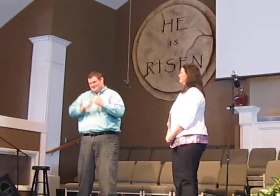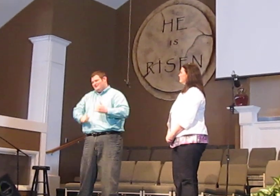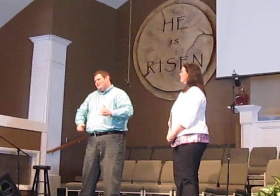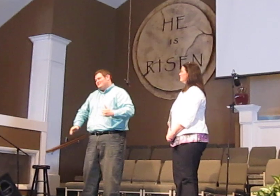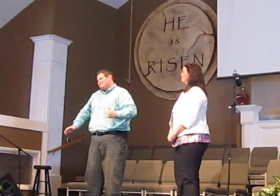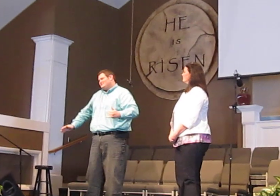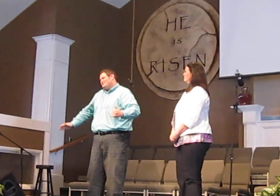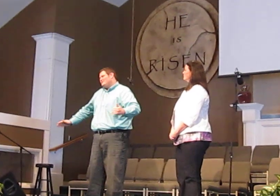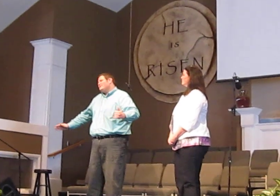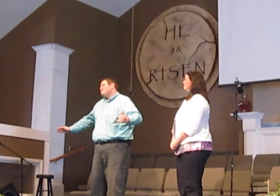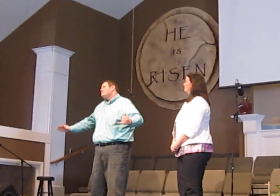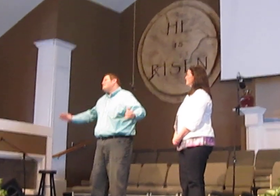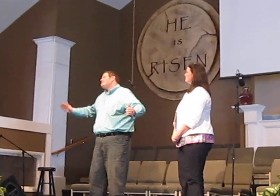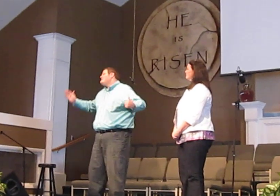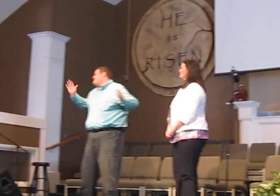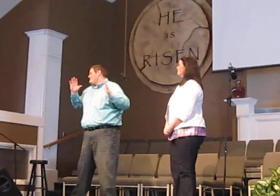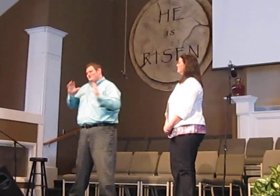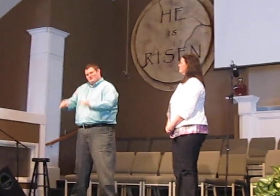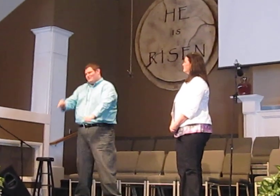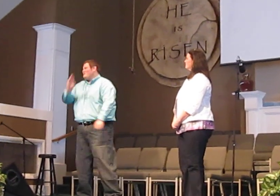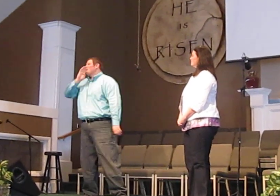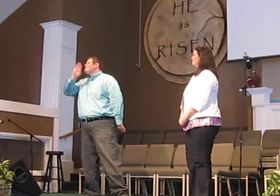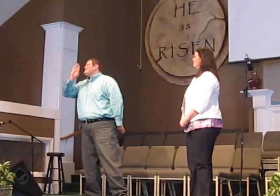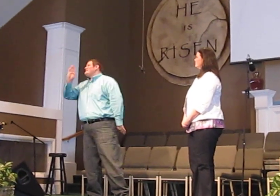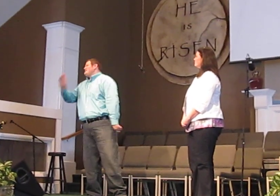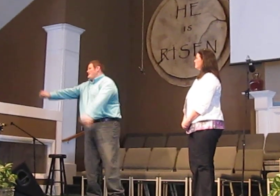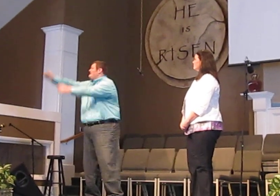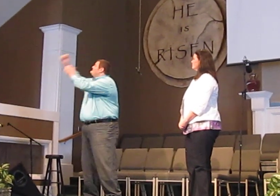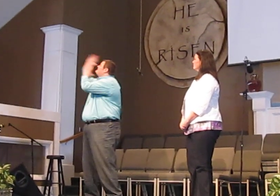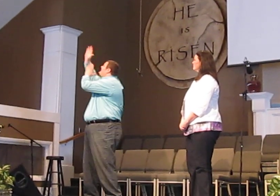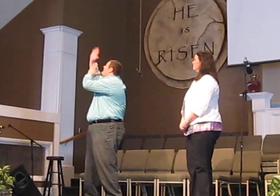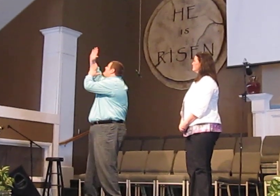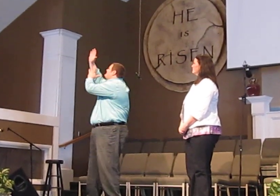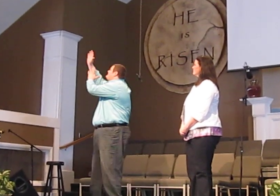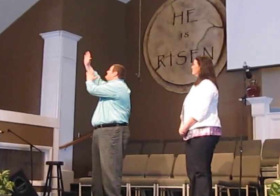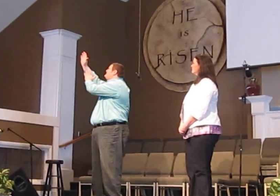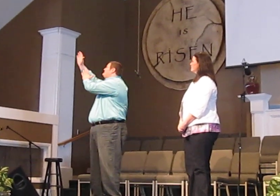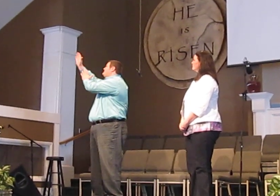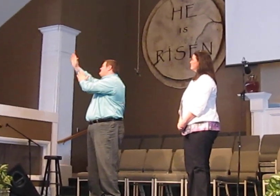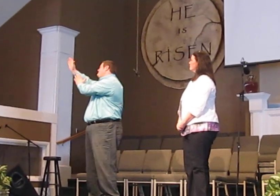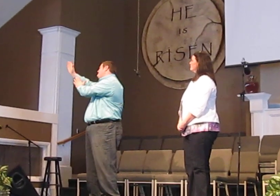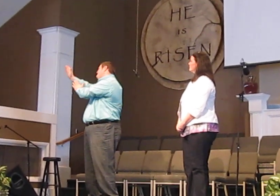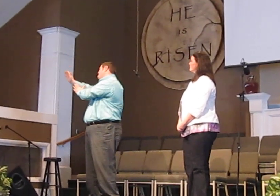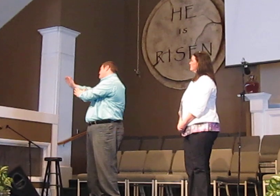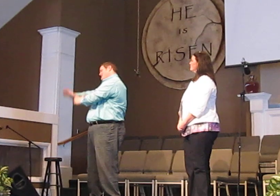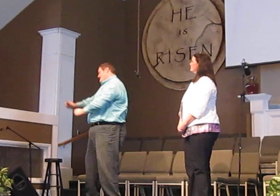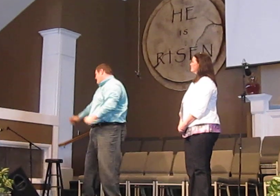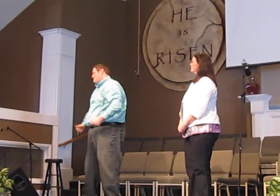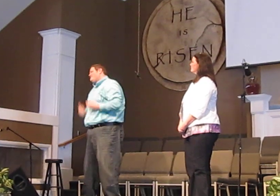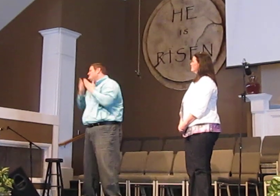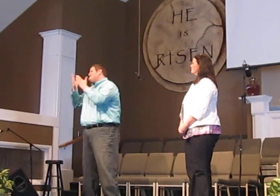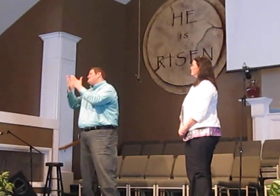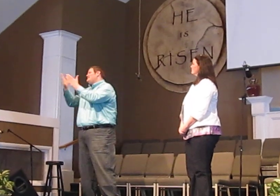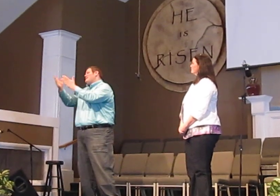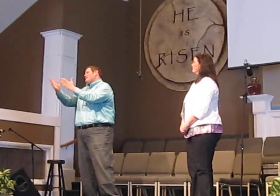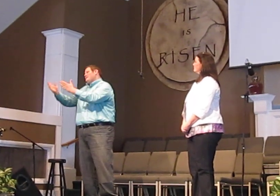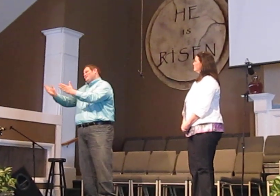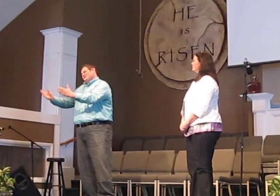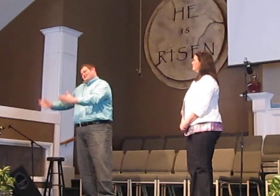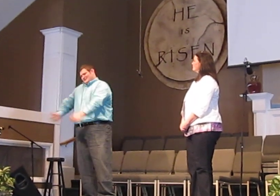last? Could it be that His father had forsaken